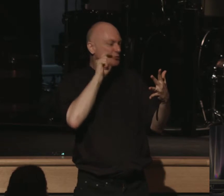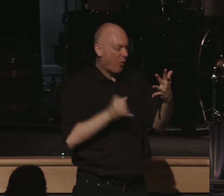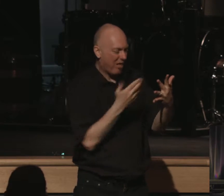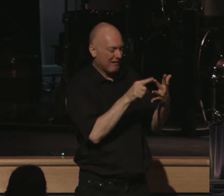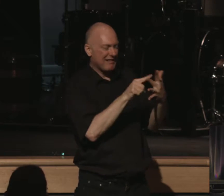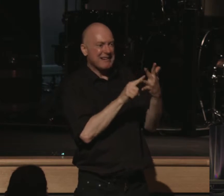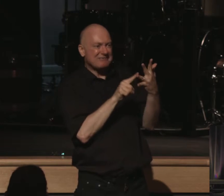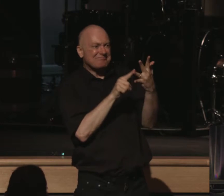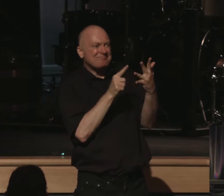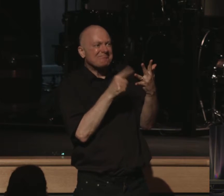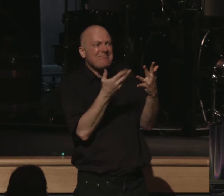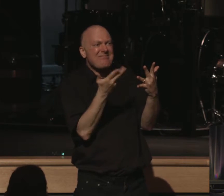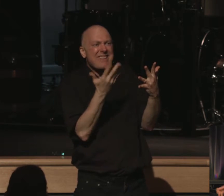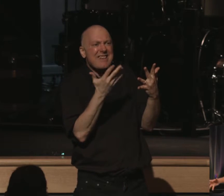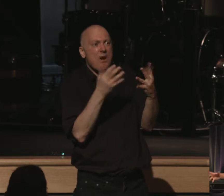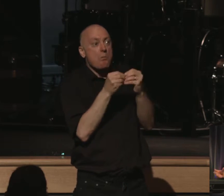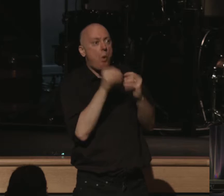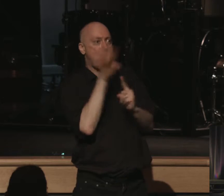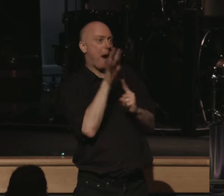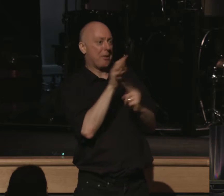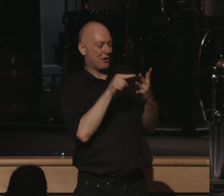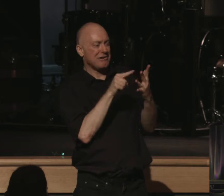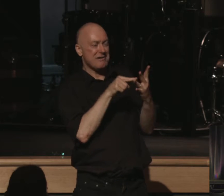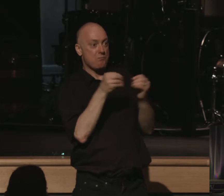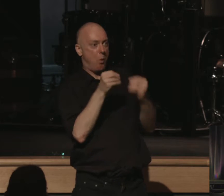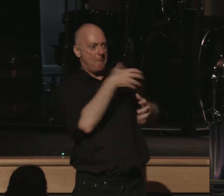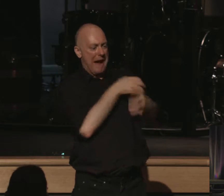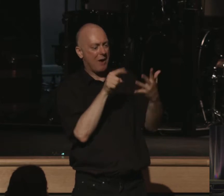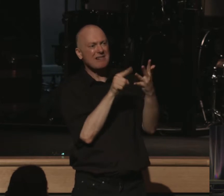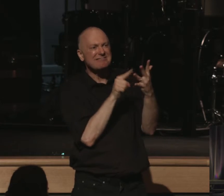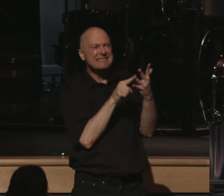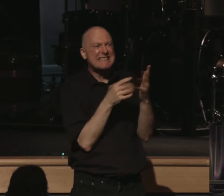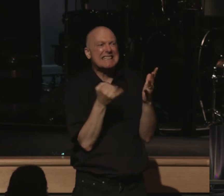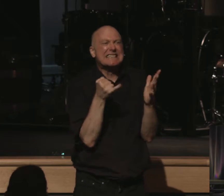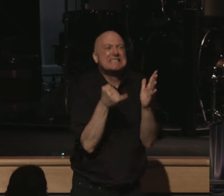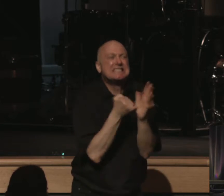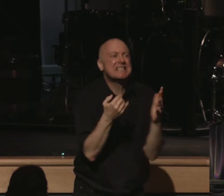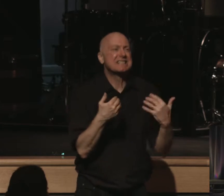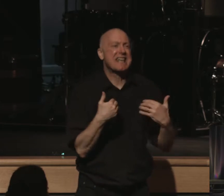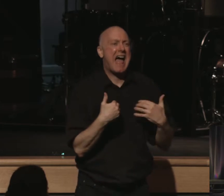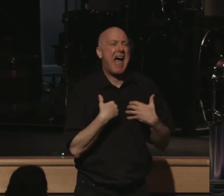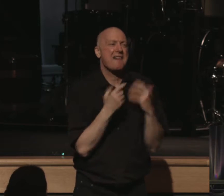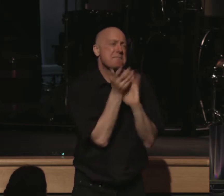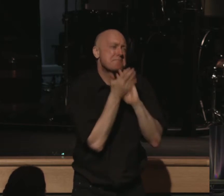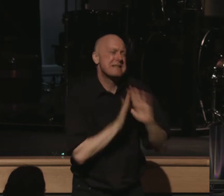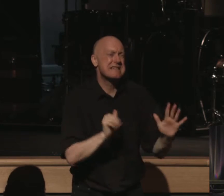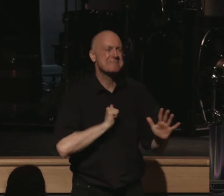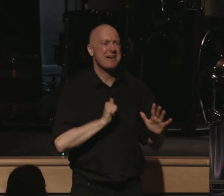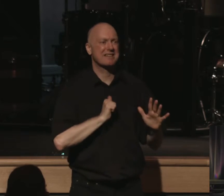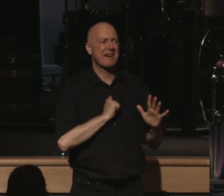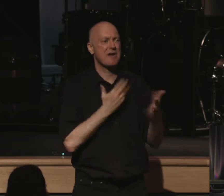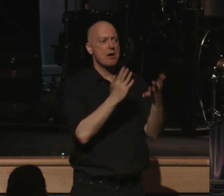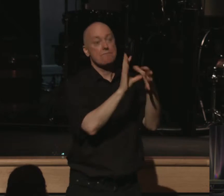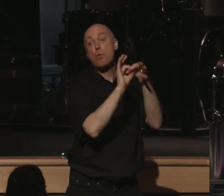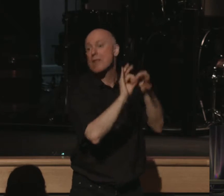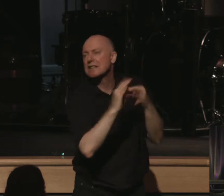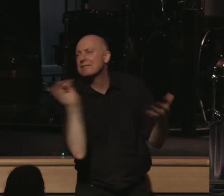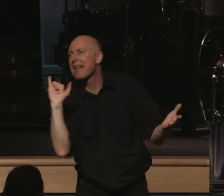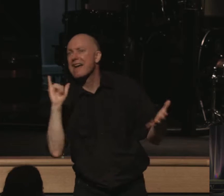run to situational things of having more popularity, more power. If I could just have a moment's peace. We run to relational things like